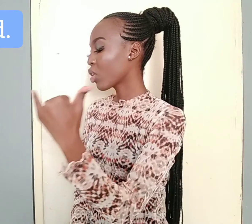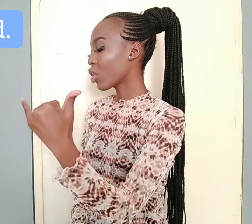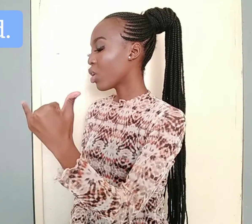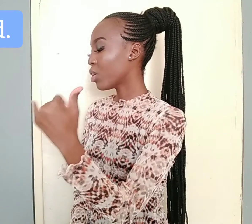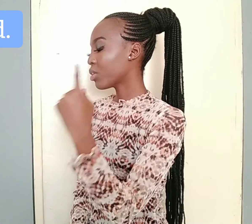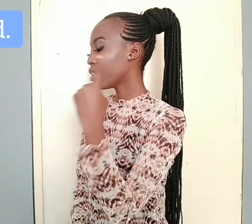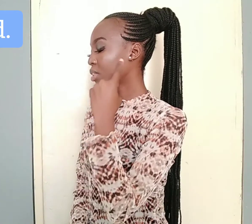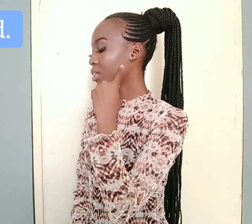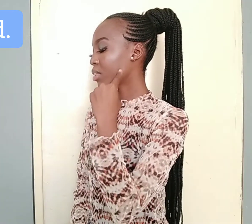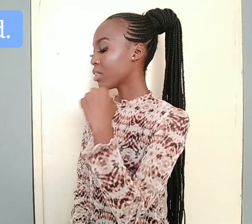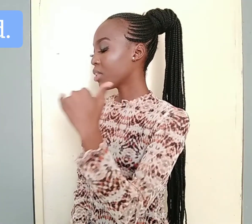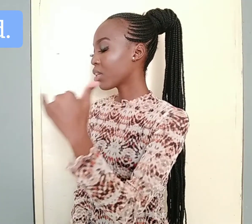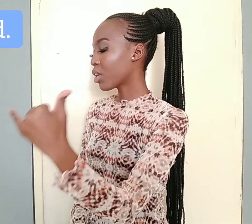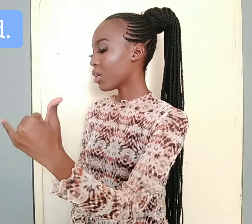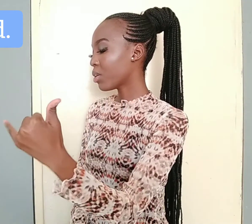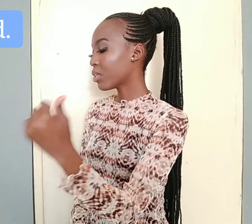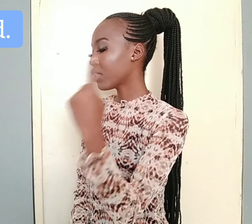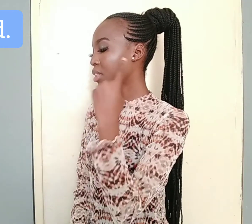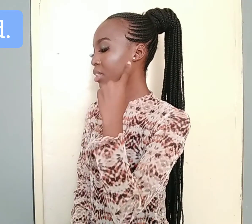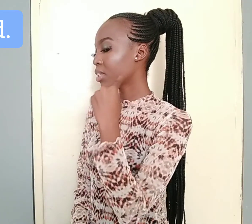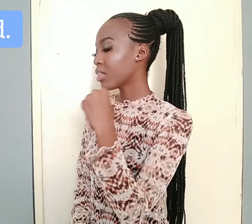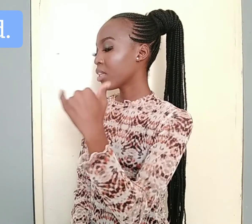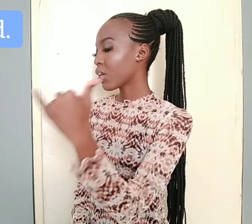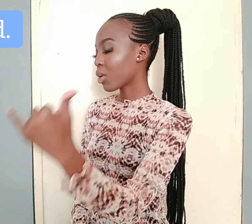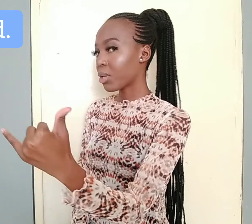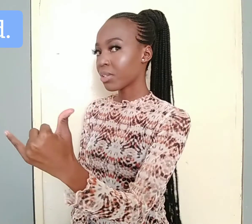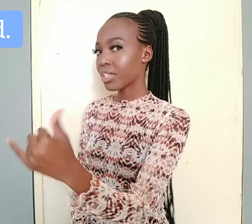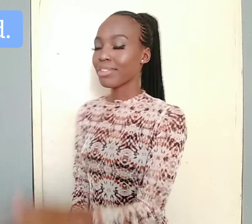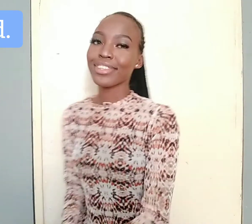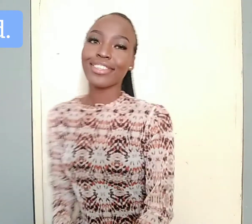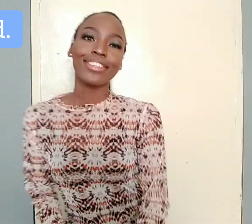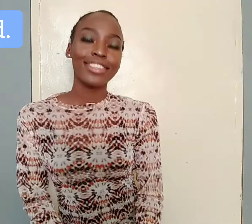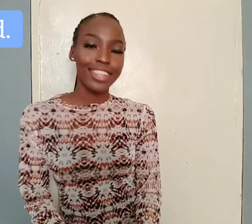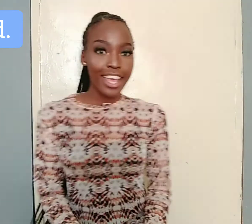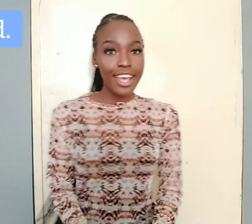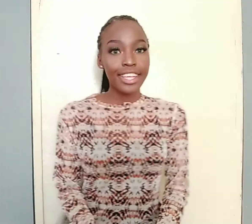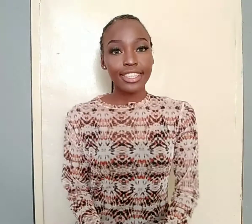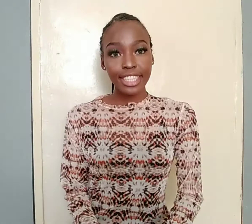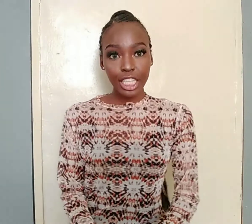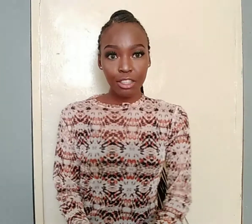Gold. Gold. Gold. Silver.